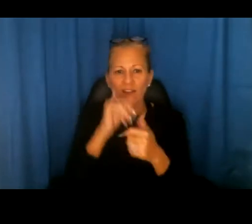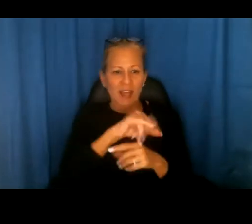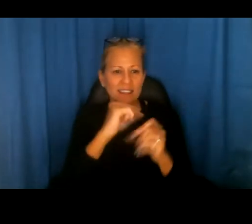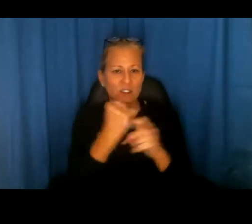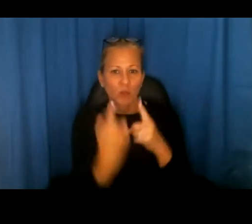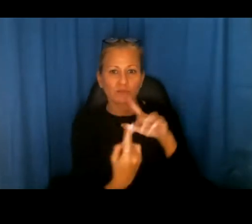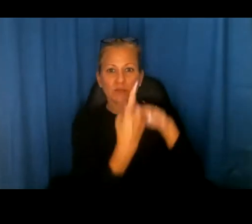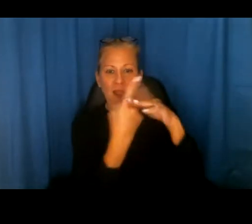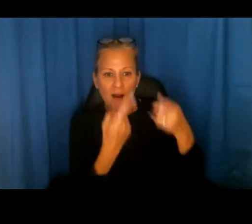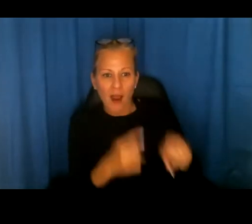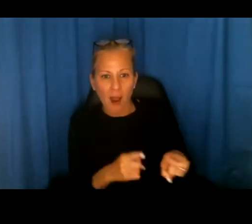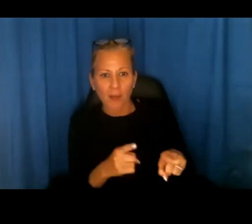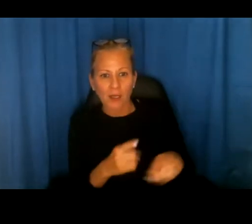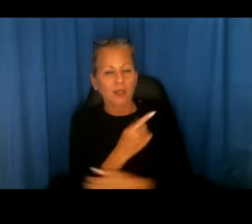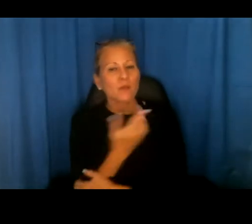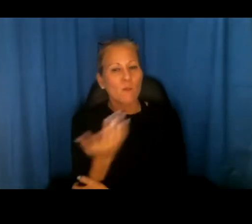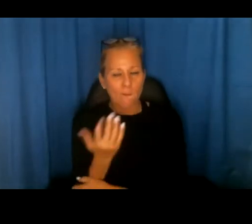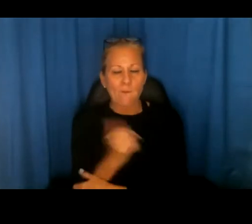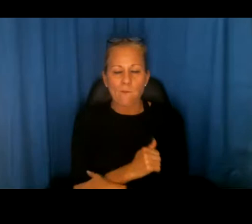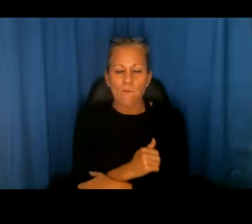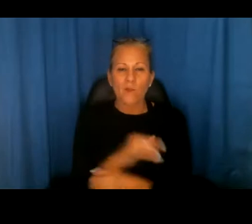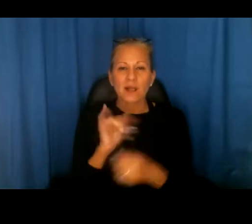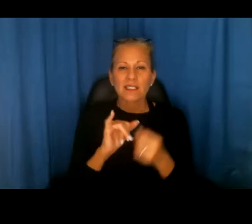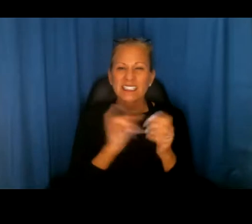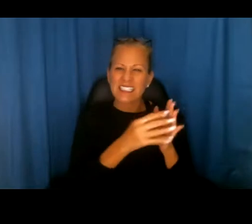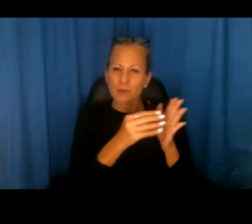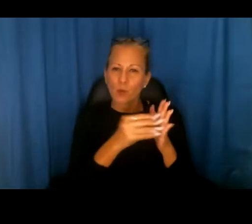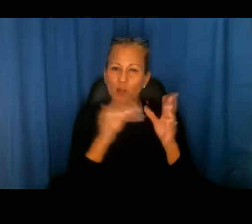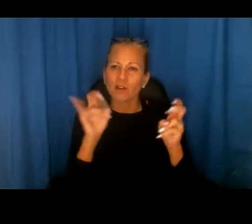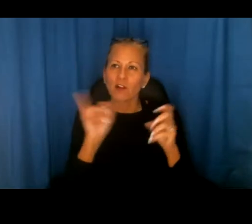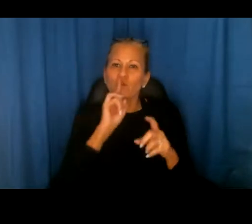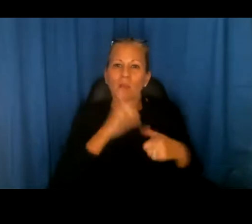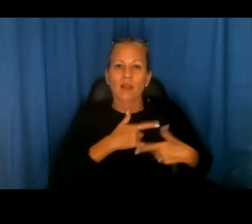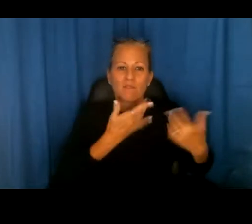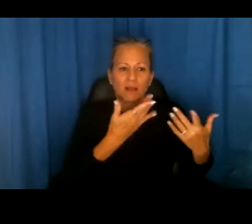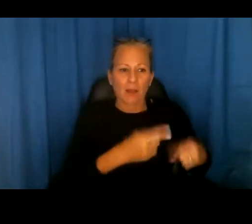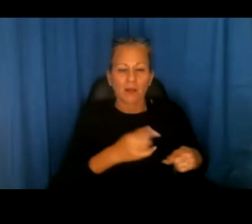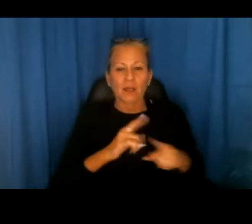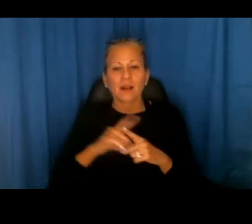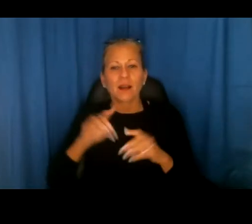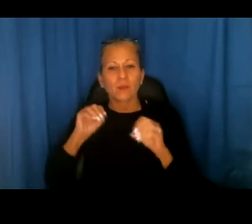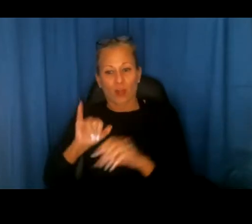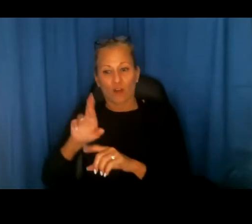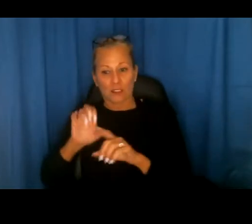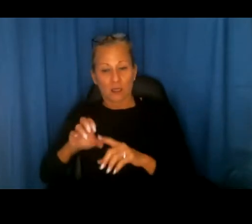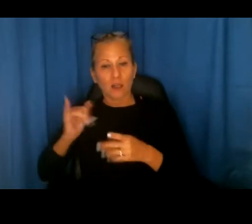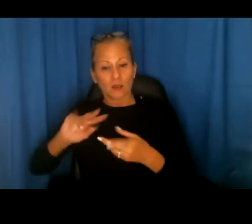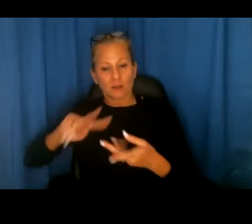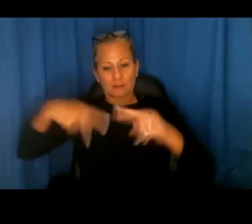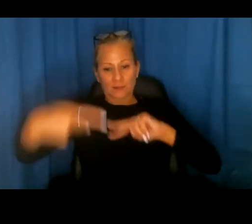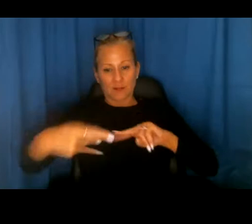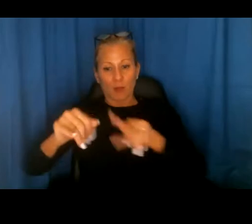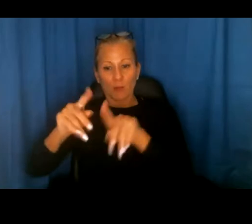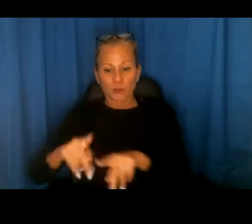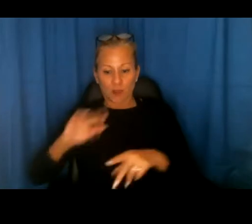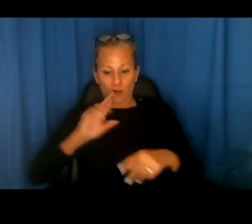may see others commit. Uh, the simulation also puts real estate agents in the seat of the consumer, say a